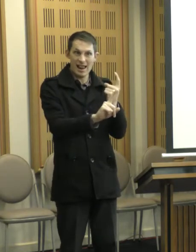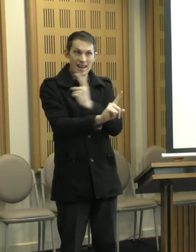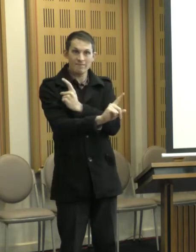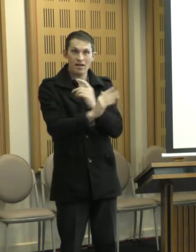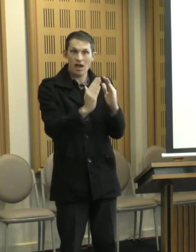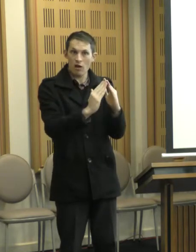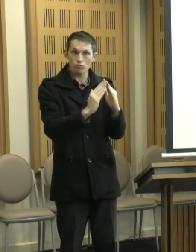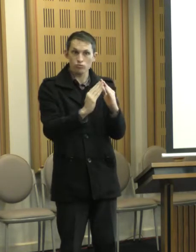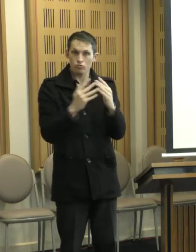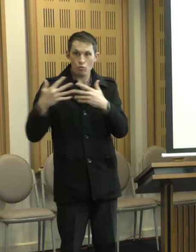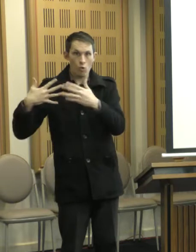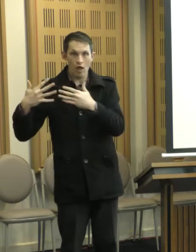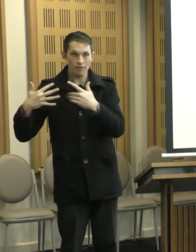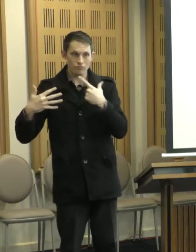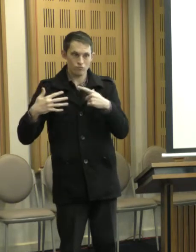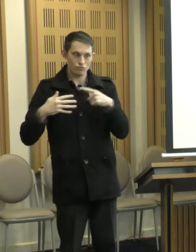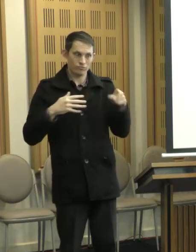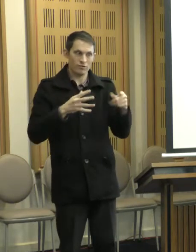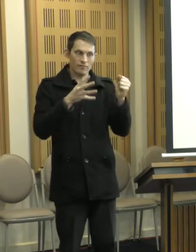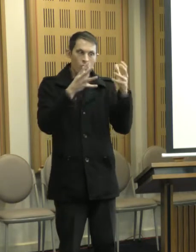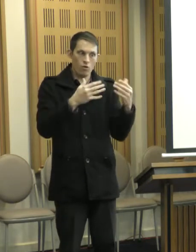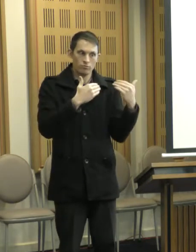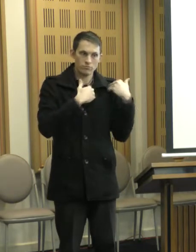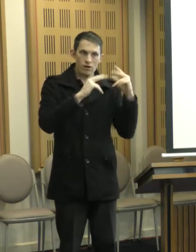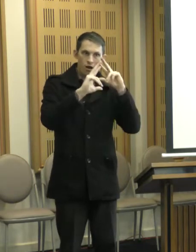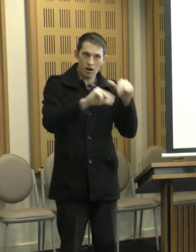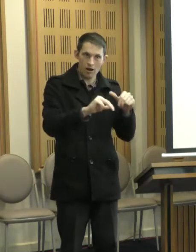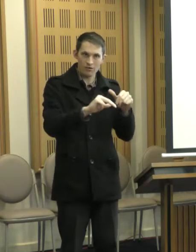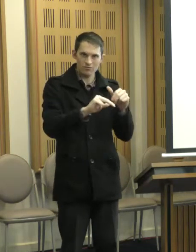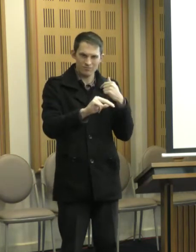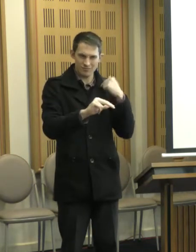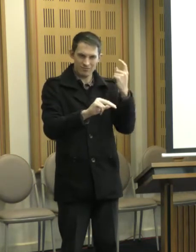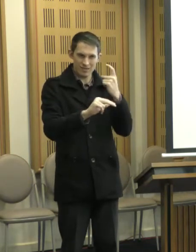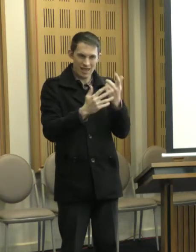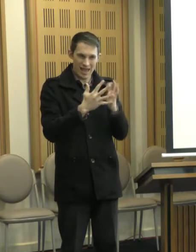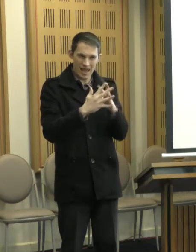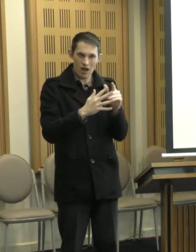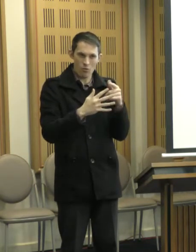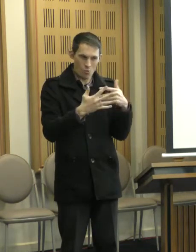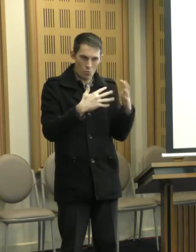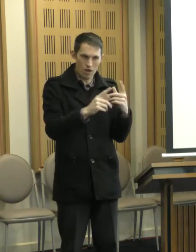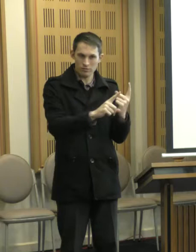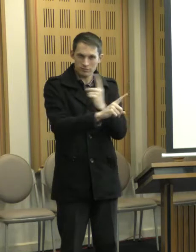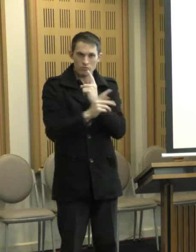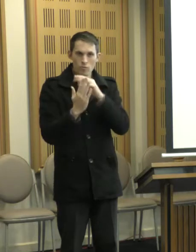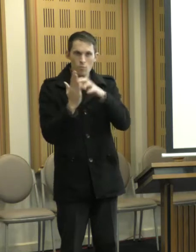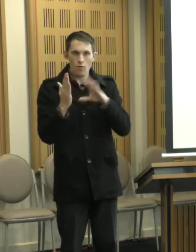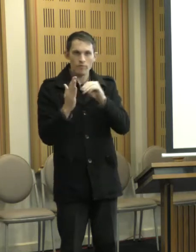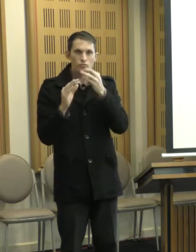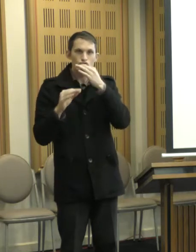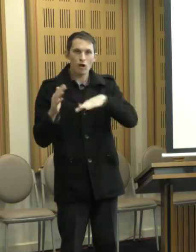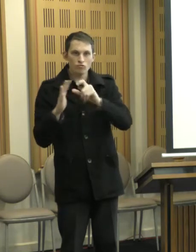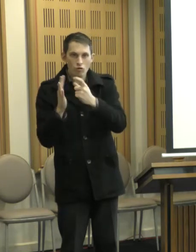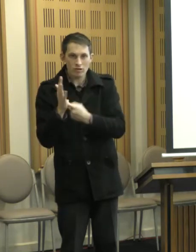child. So, how on earth is she supposed to get a paediatrician's report? How is she supposed to even